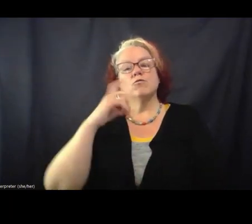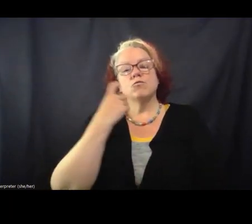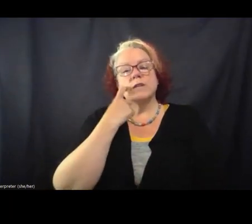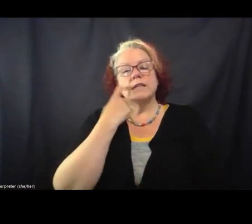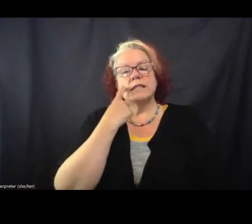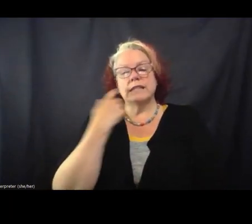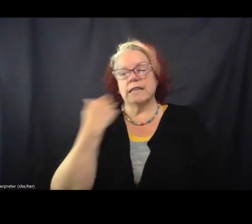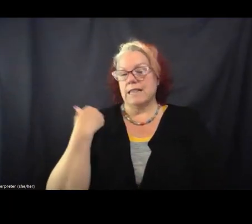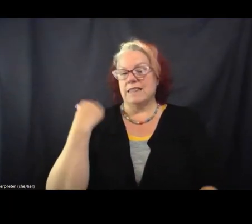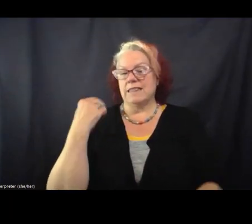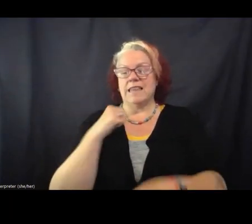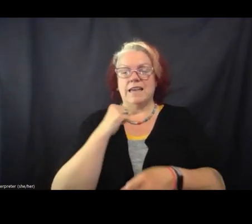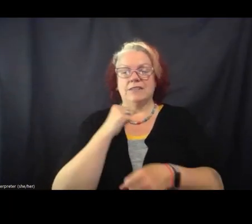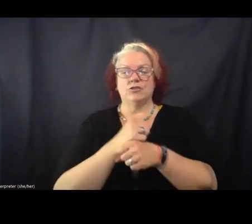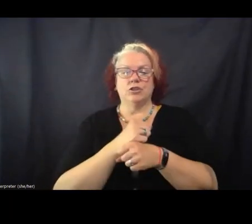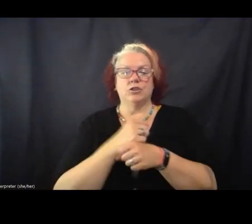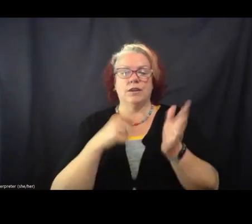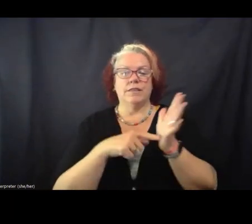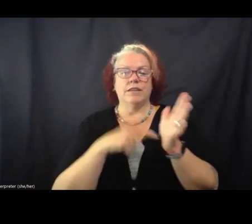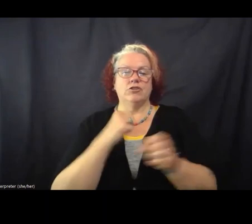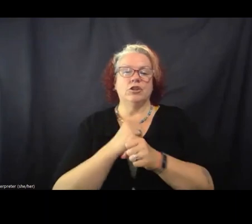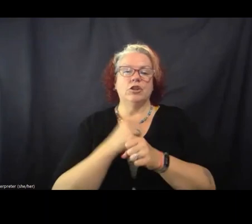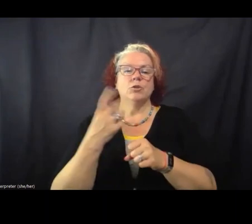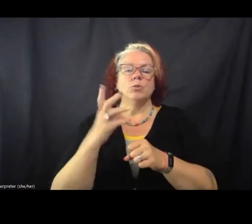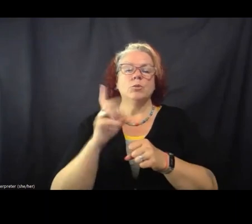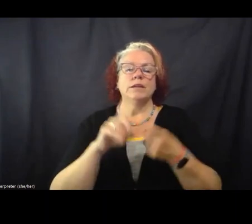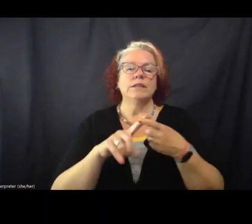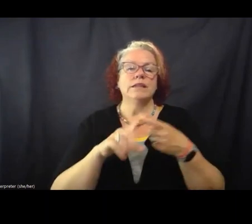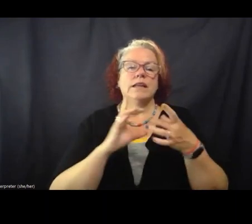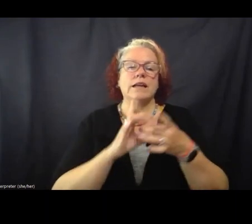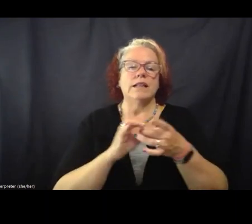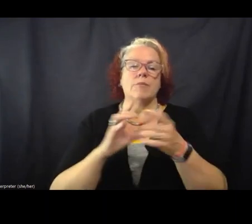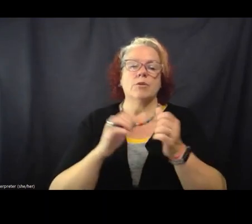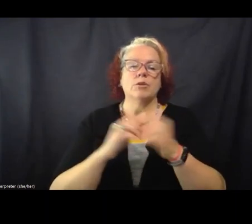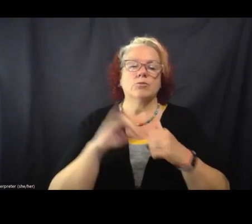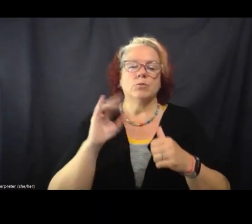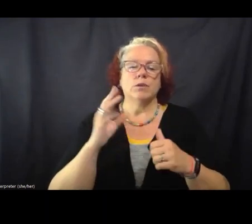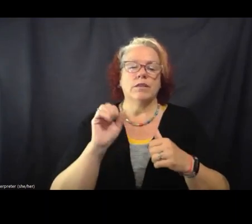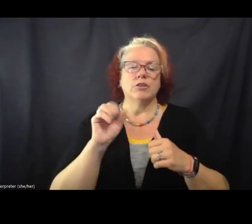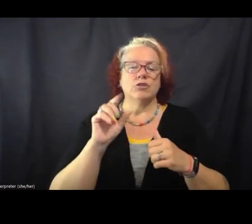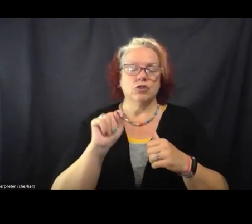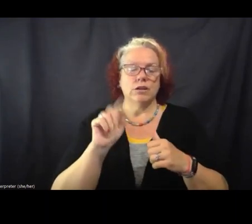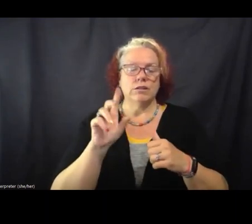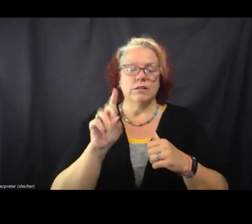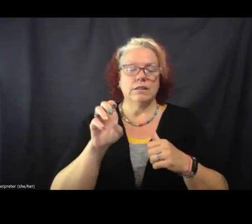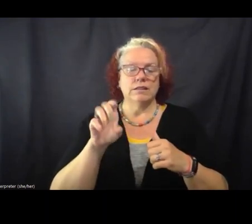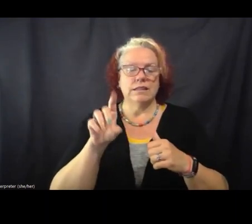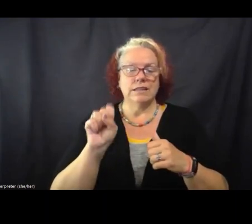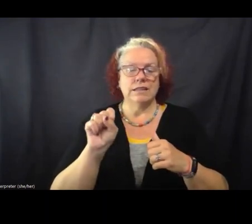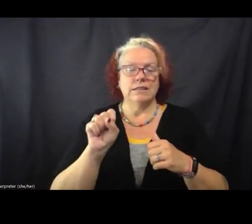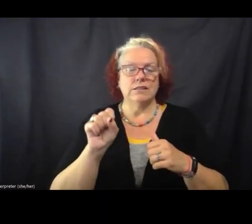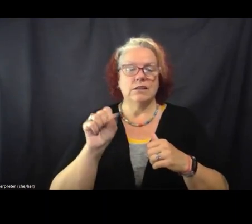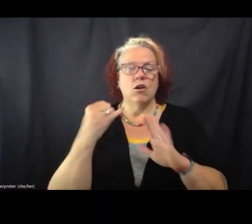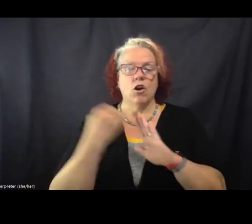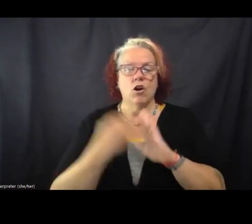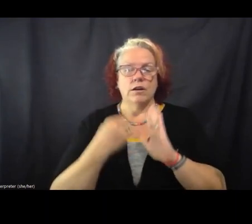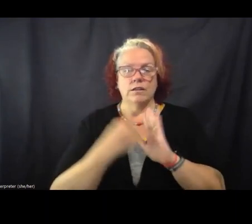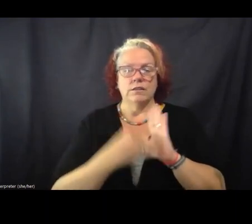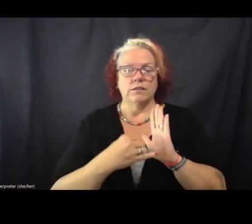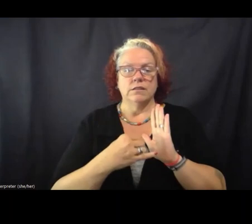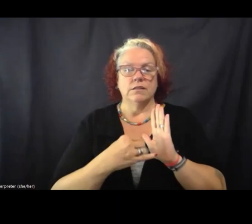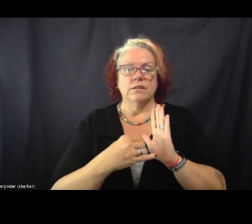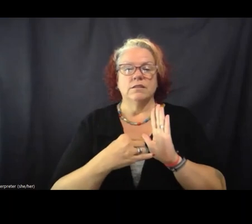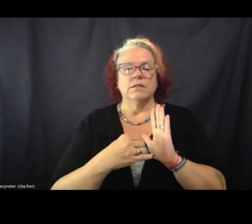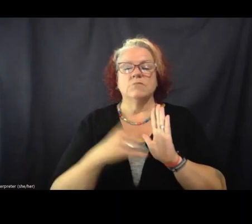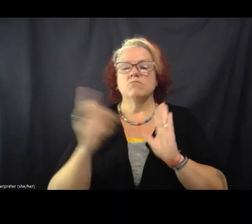of last year and this year, we did a collaboration with Just Seeds Artists Collective. So, uh, there's a link in the chat